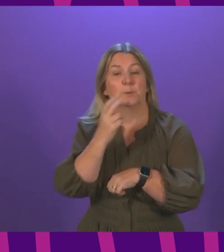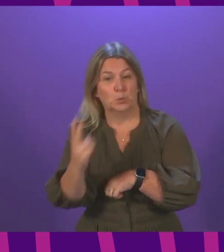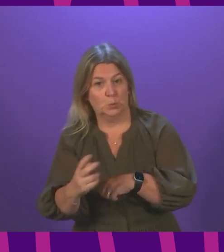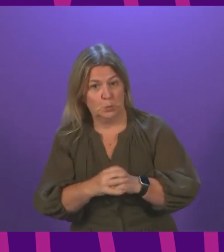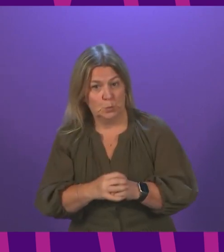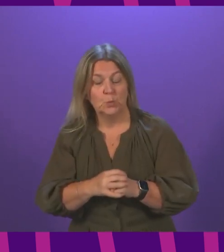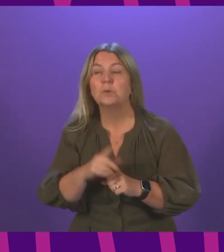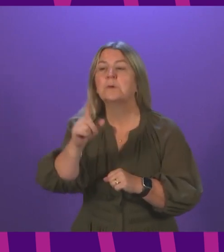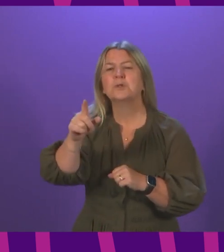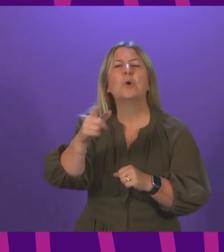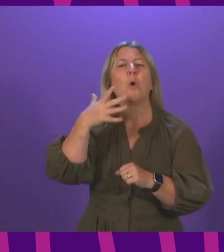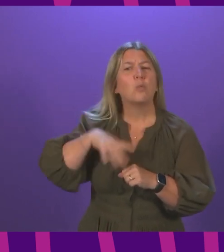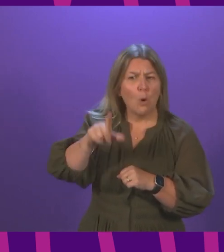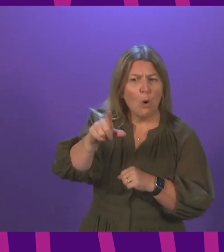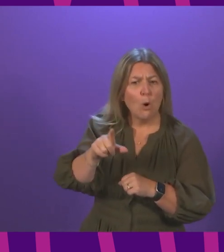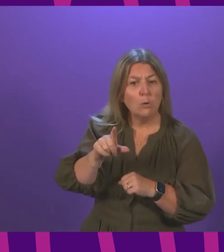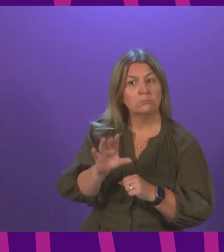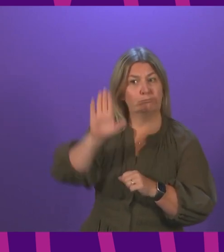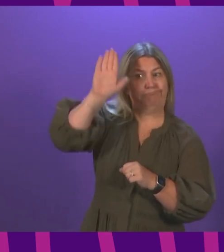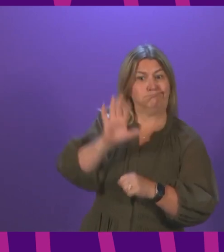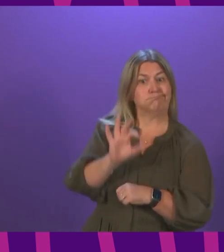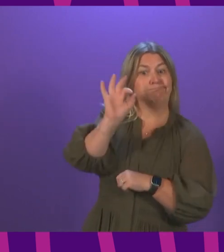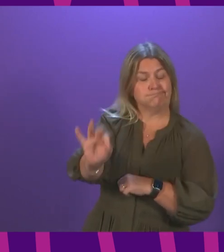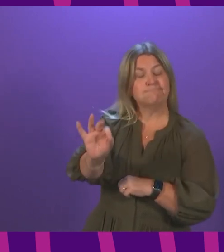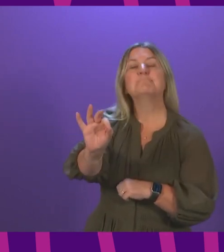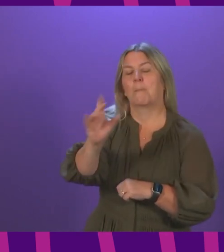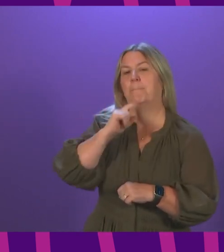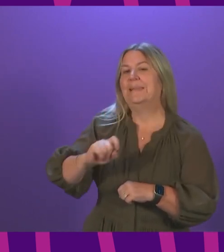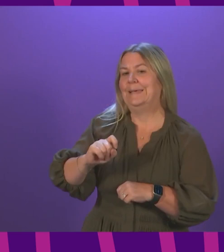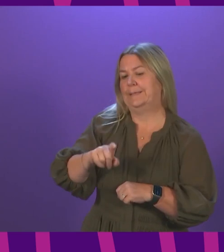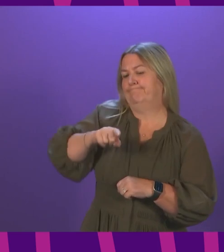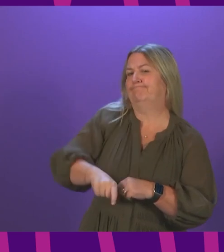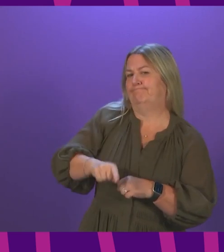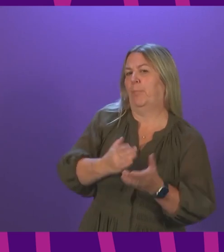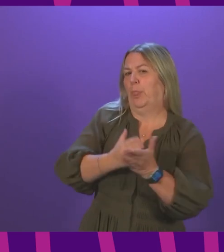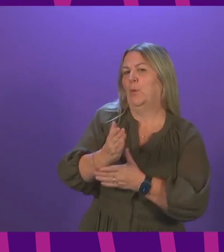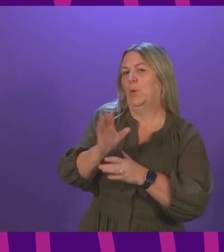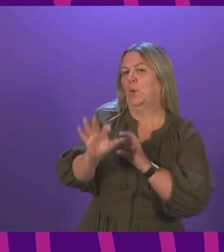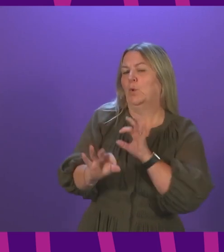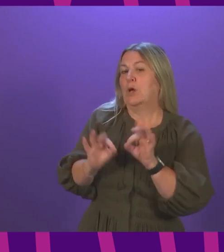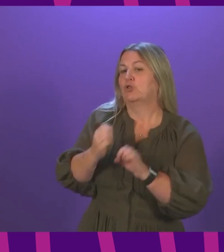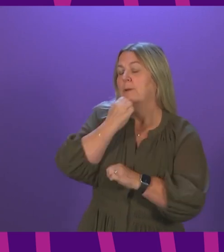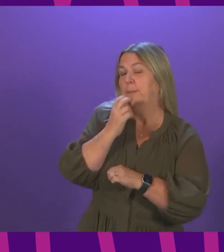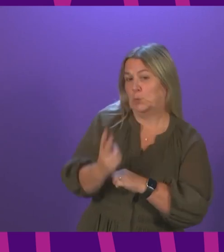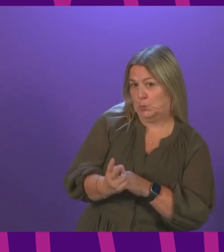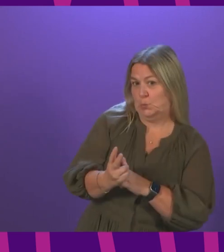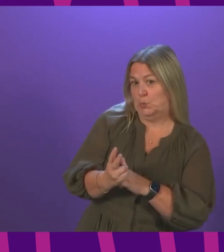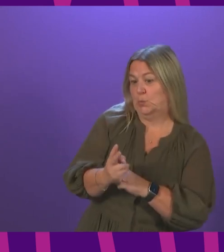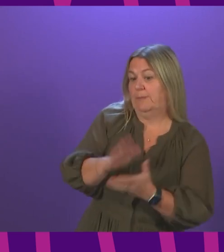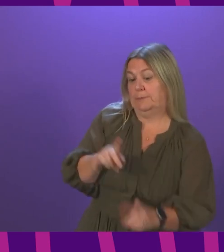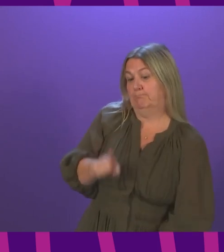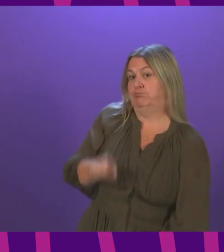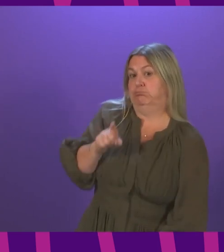supplementaries should press the request to speak buttons during question two. And I'll keep a note of members who press and may take further